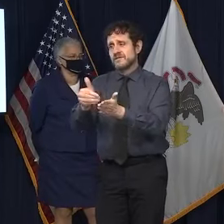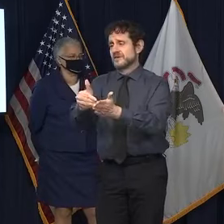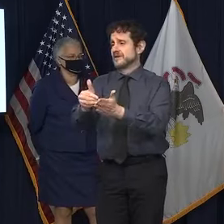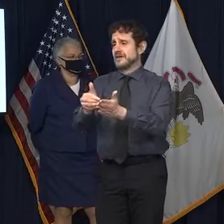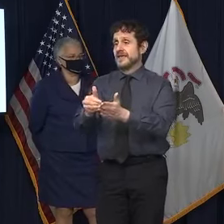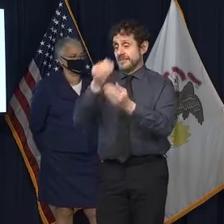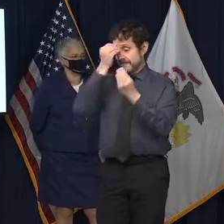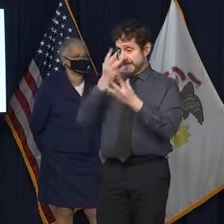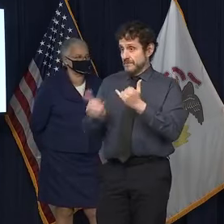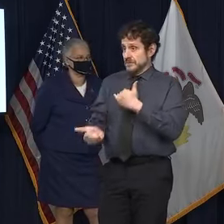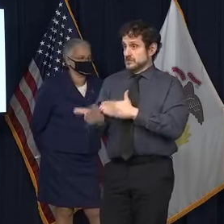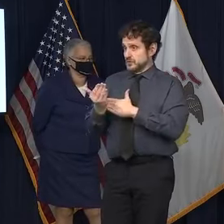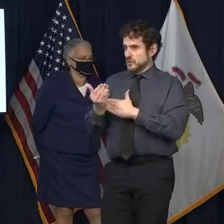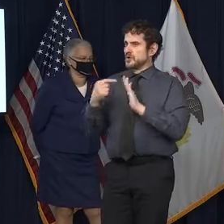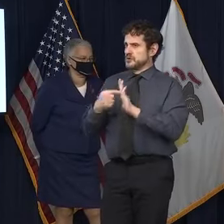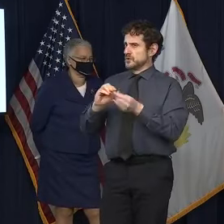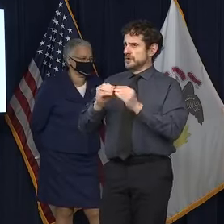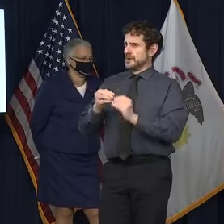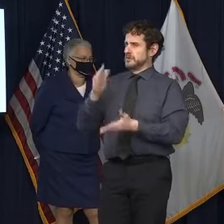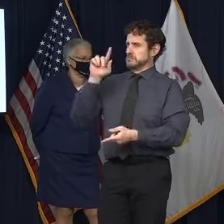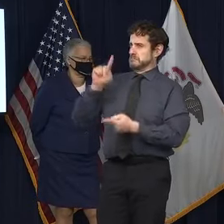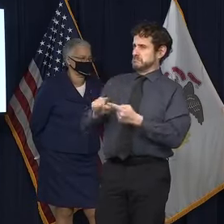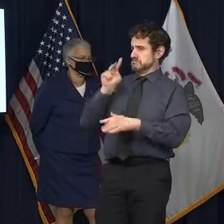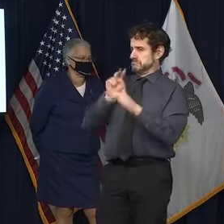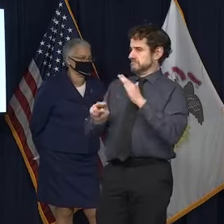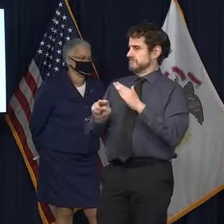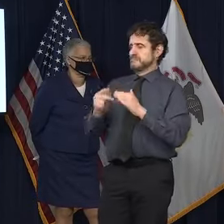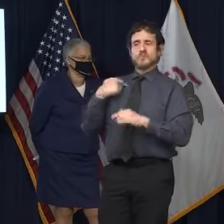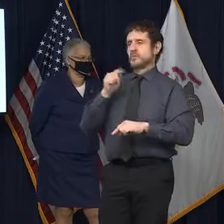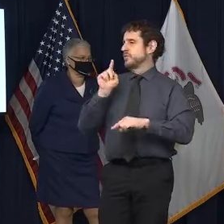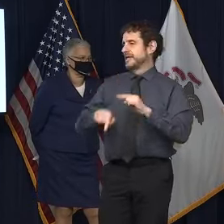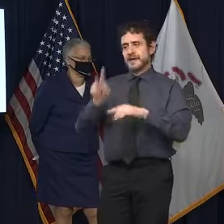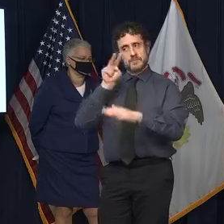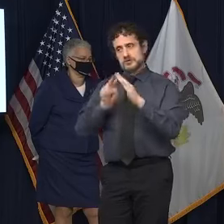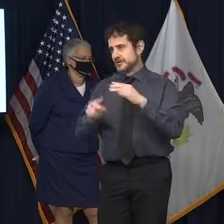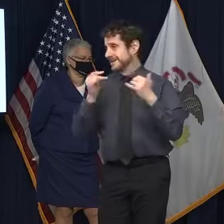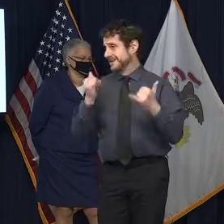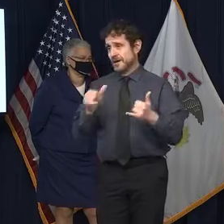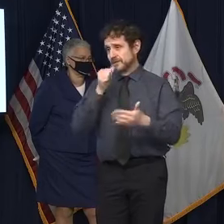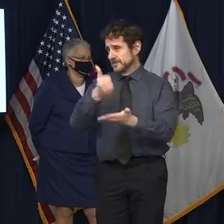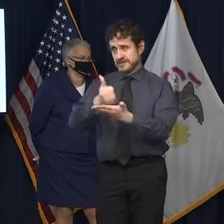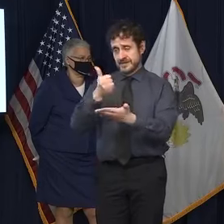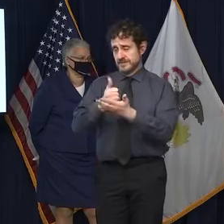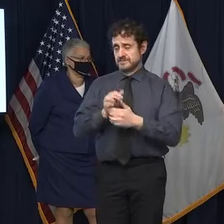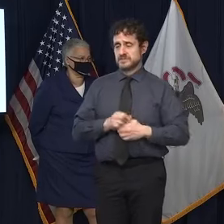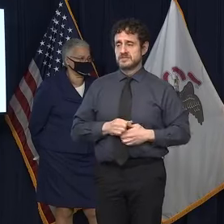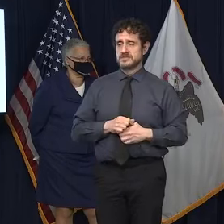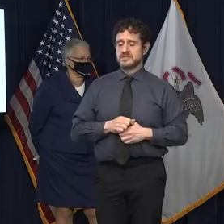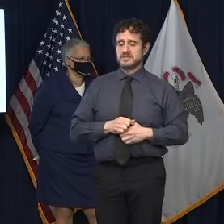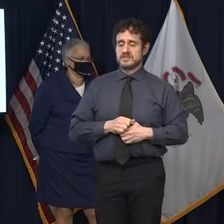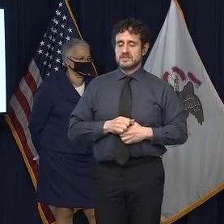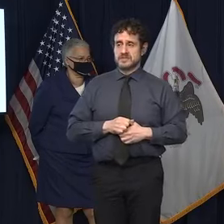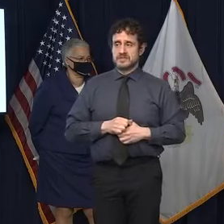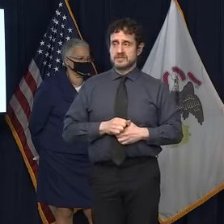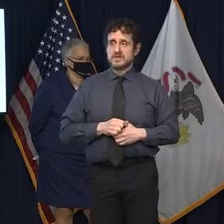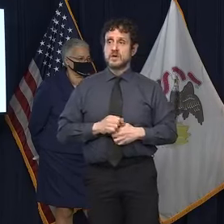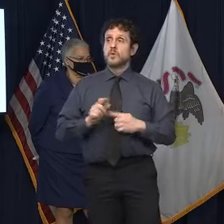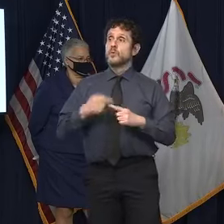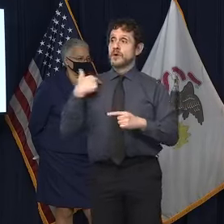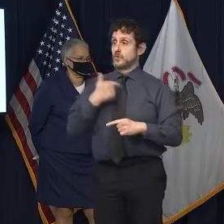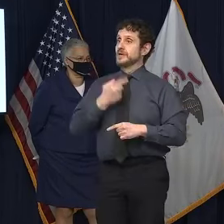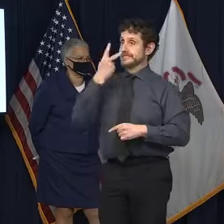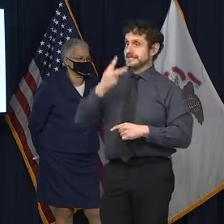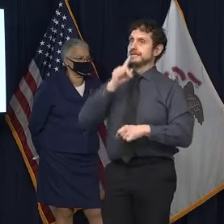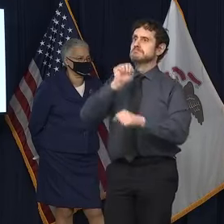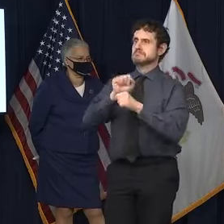So we can't really give any more about projections. It's probably not helpful to do that. As the, I guess, doses actually come in,